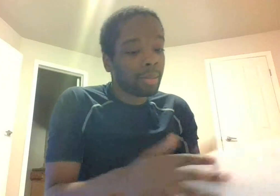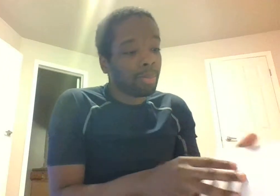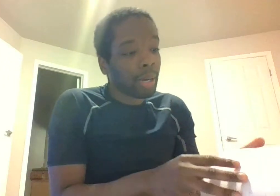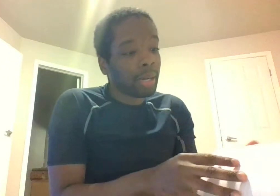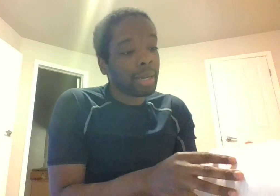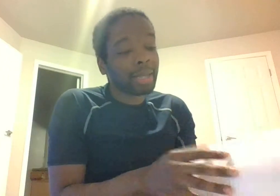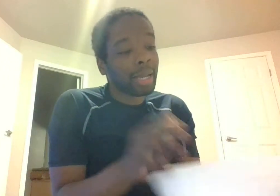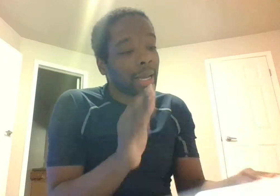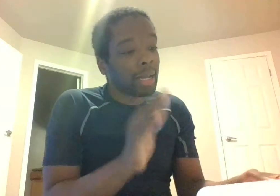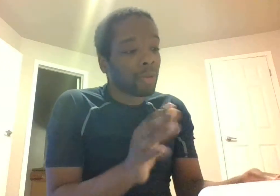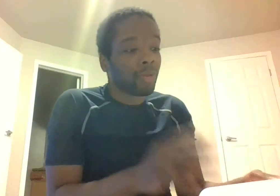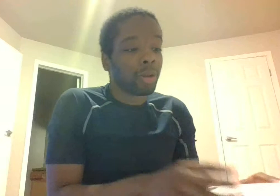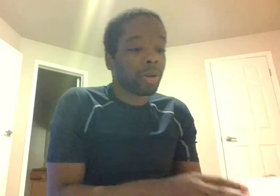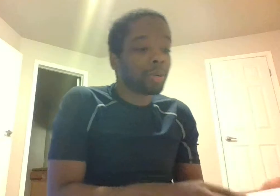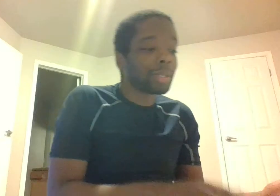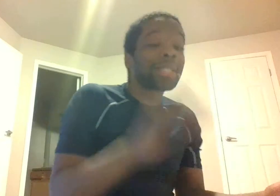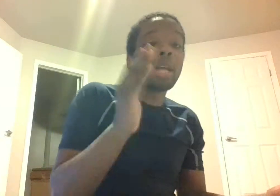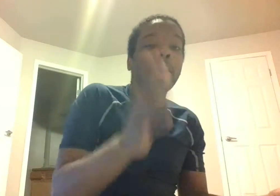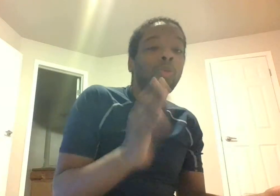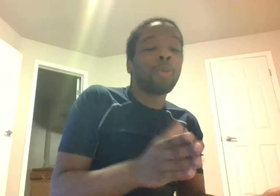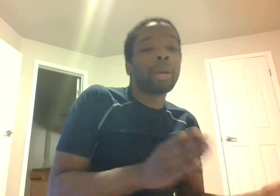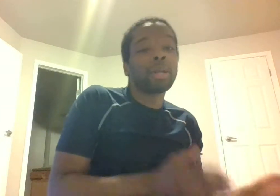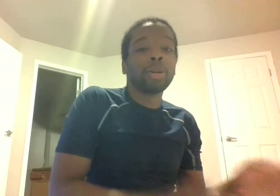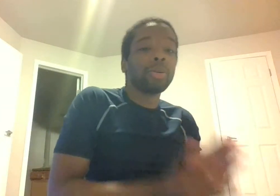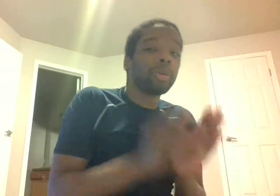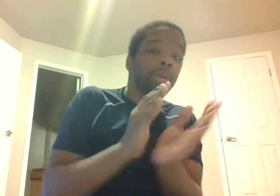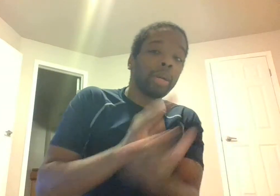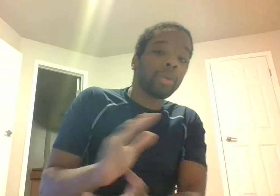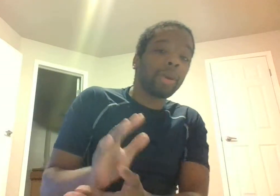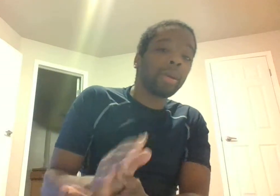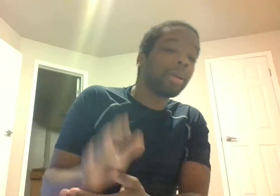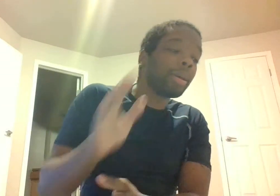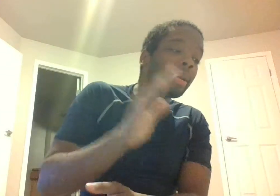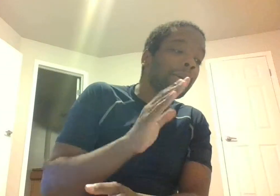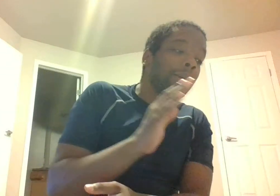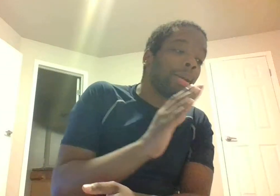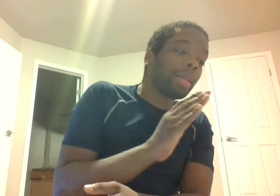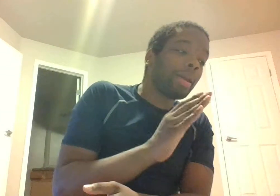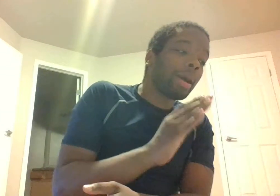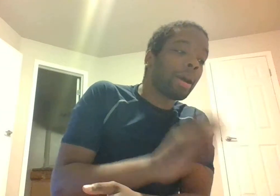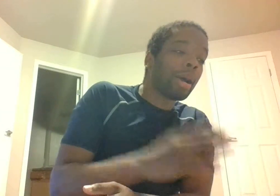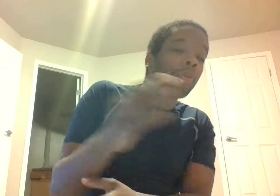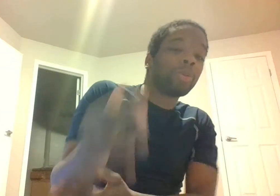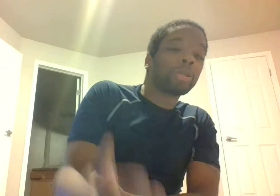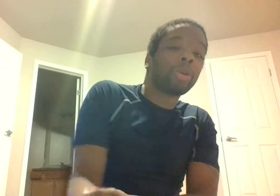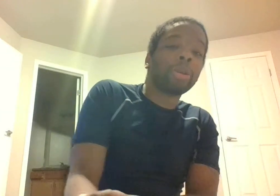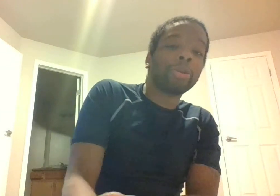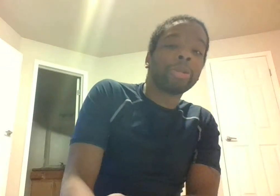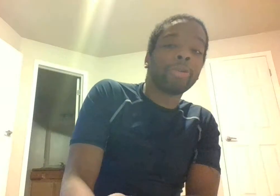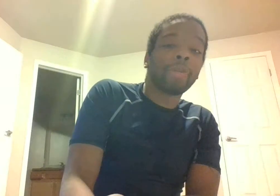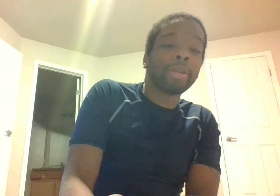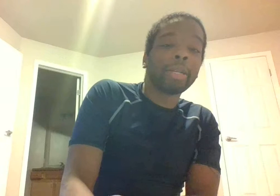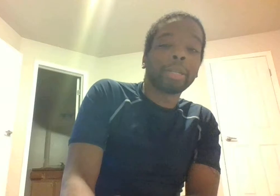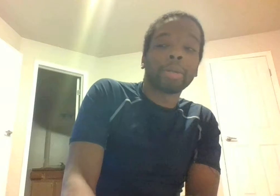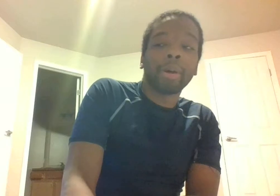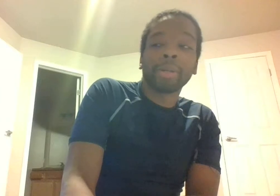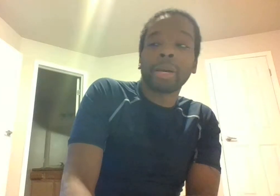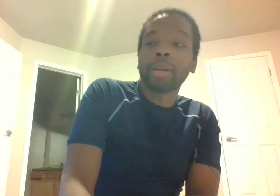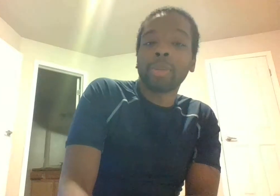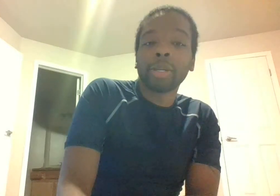but that's the end of lagoons that's an aerobic lagoon anyway i was going to go to for the details about that but